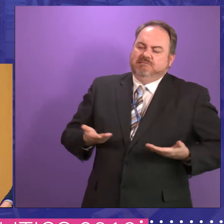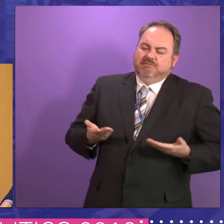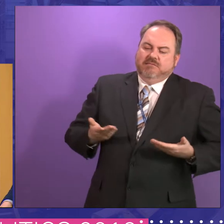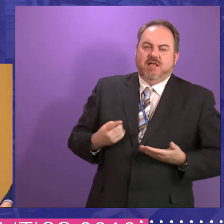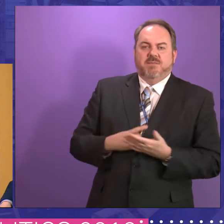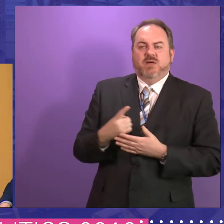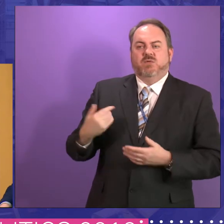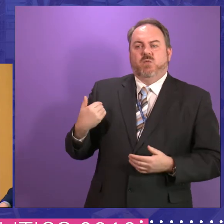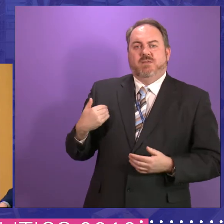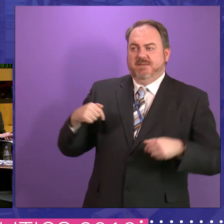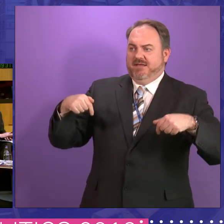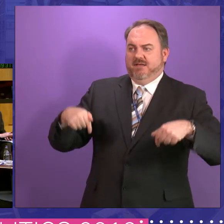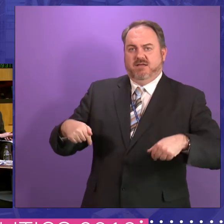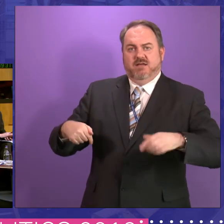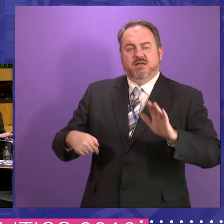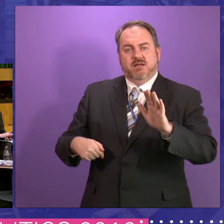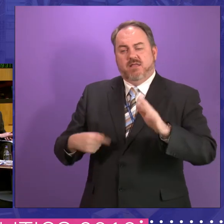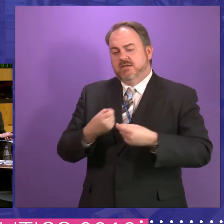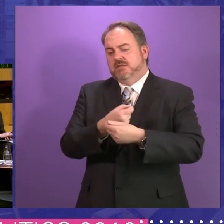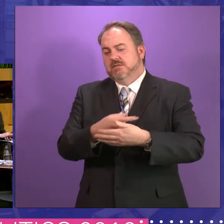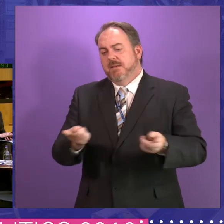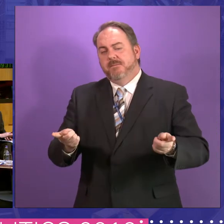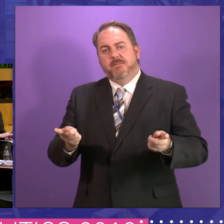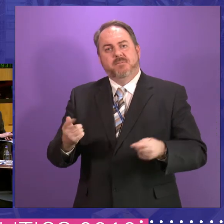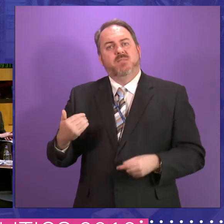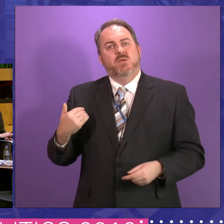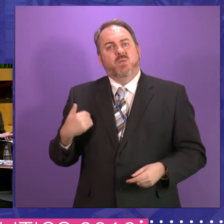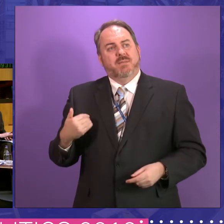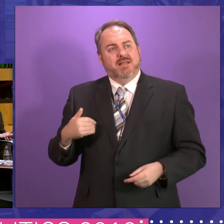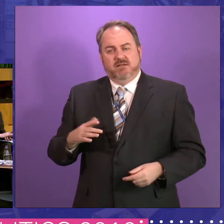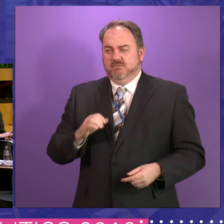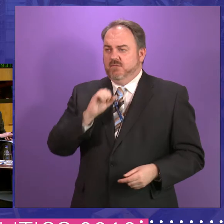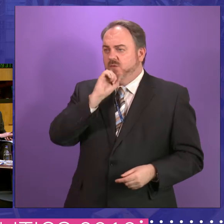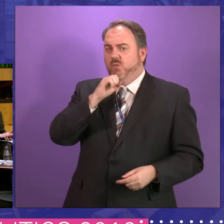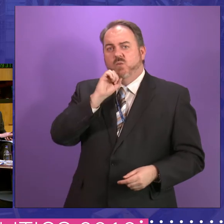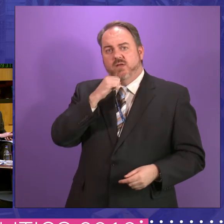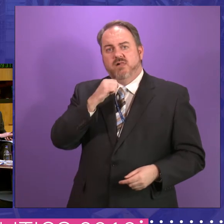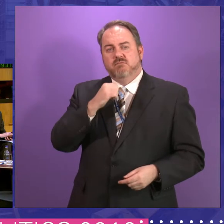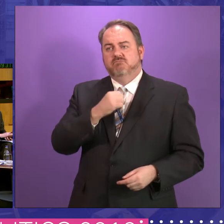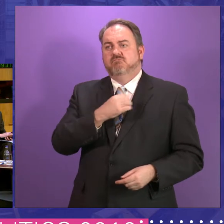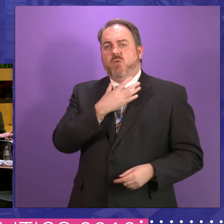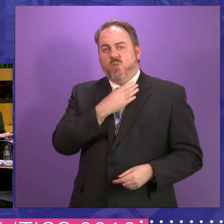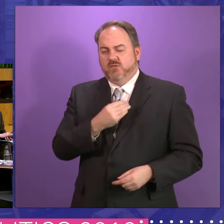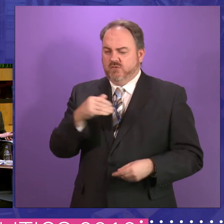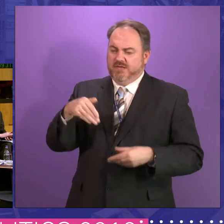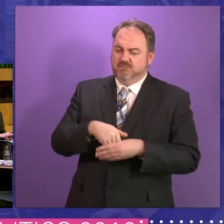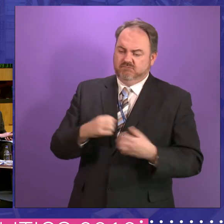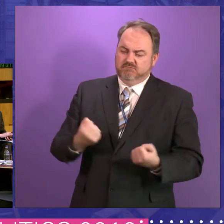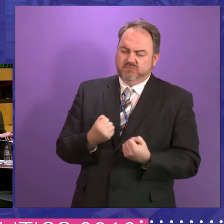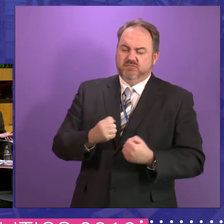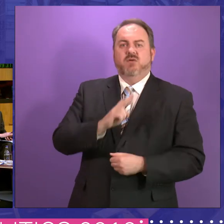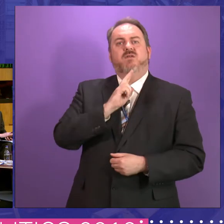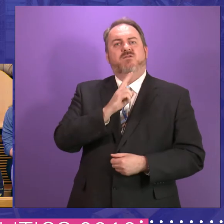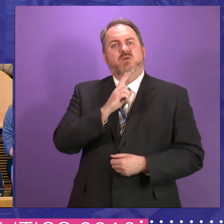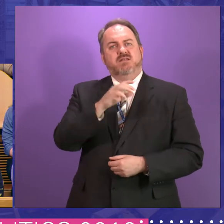some women will naturally want to have a voice, be good at having a